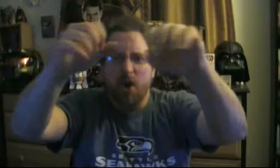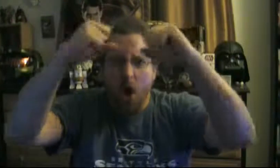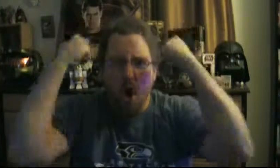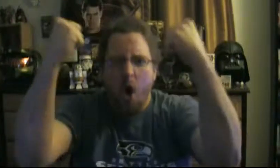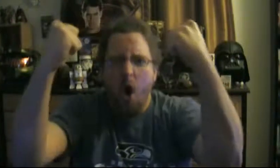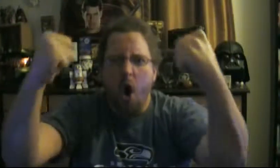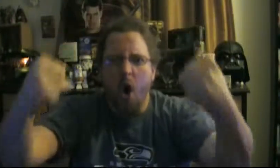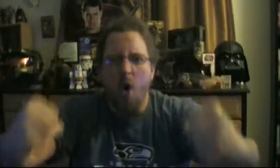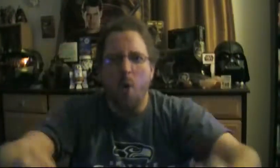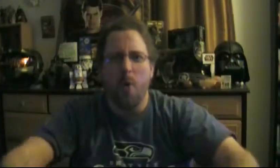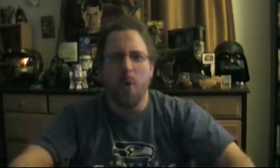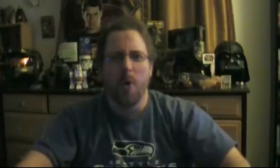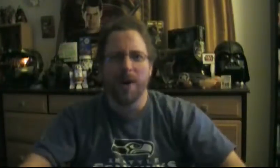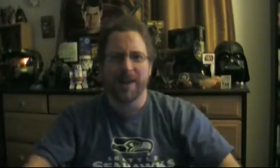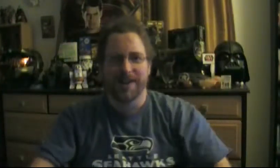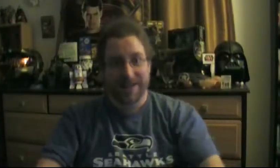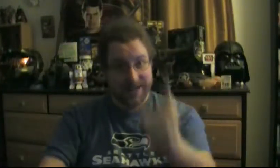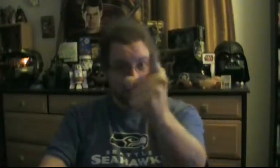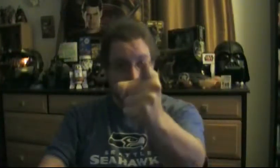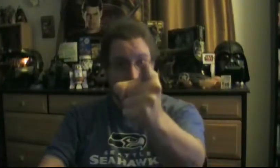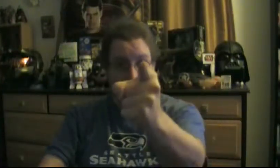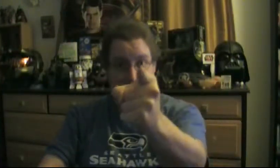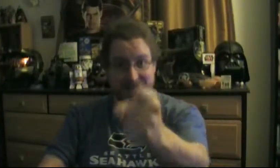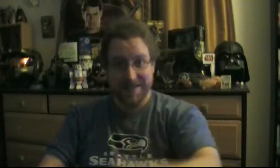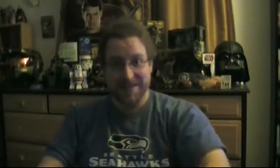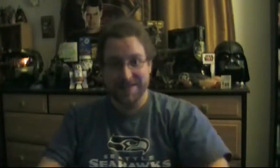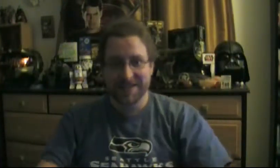I don't know what to do. Whoo. Whoo. Whoo. Whoo.